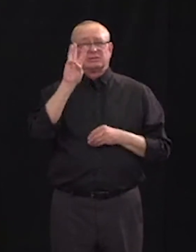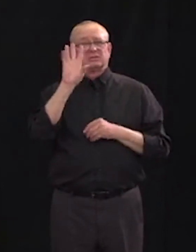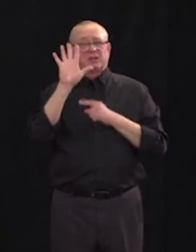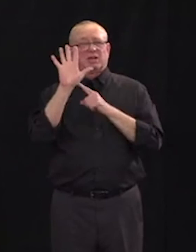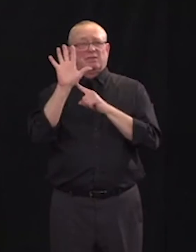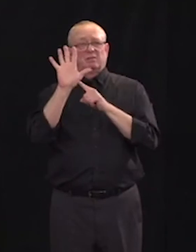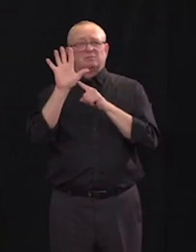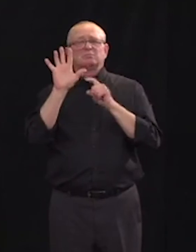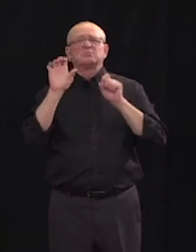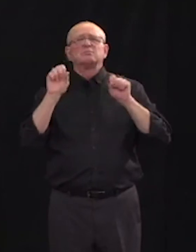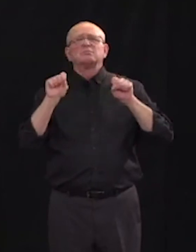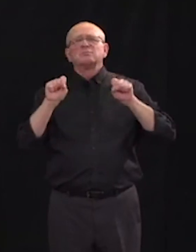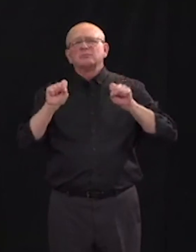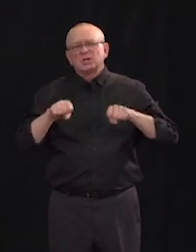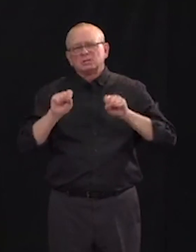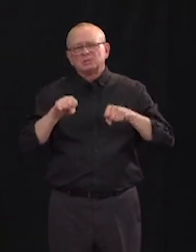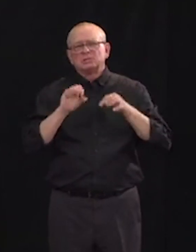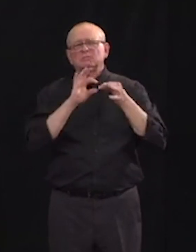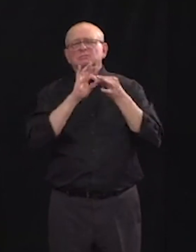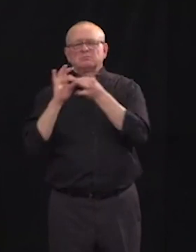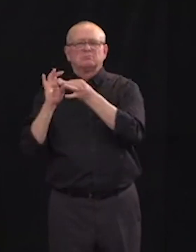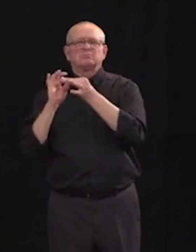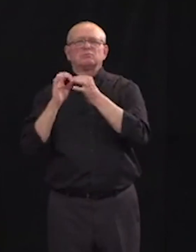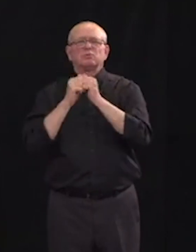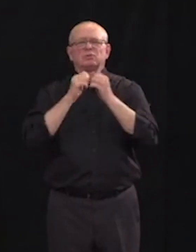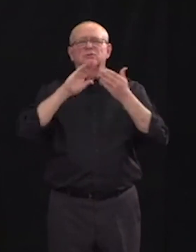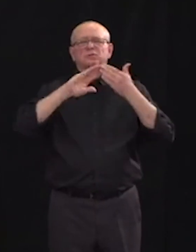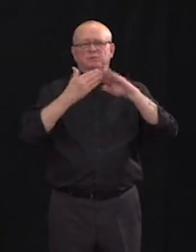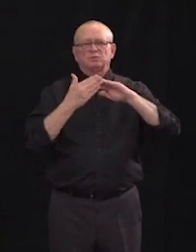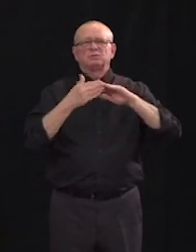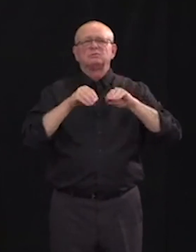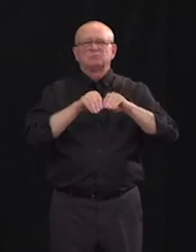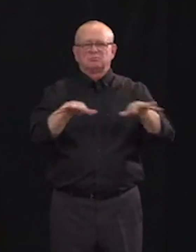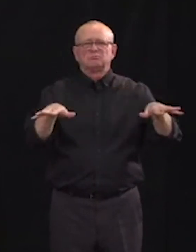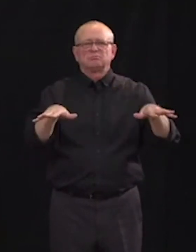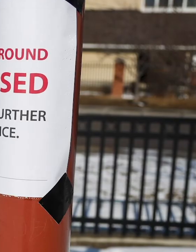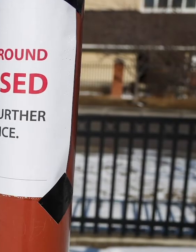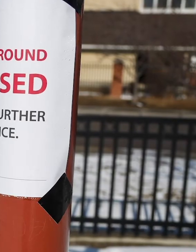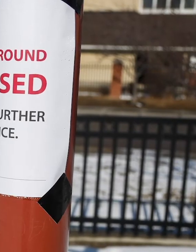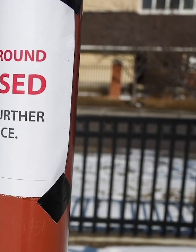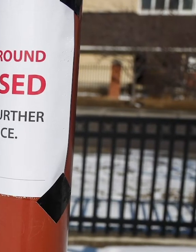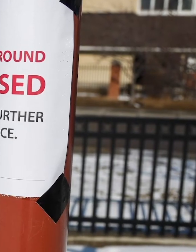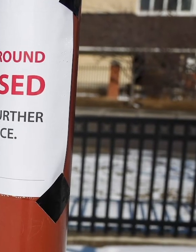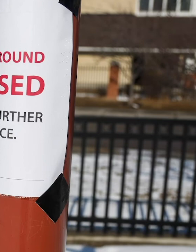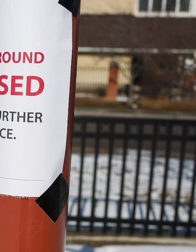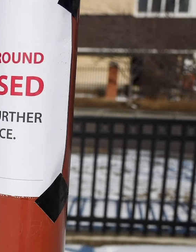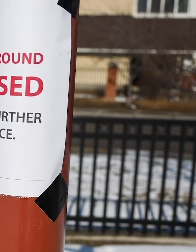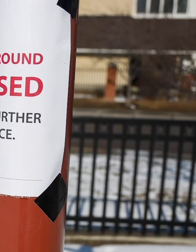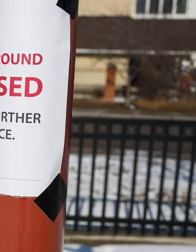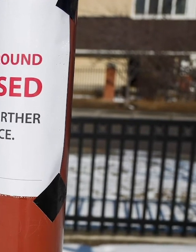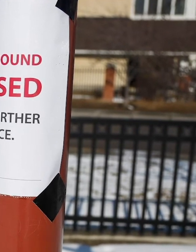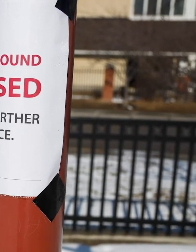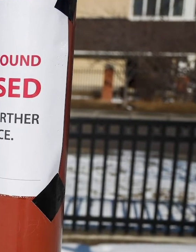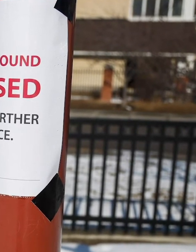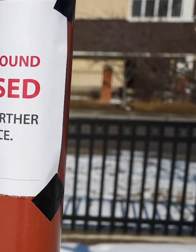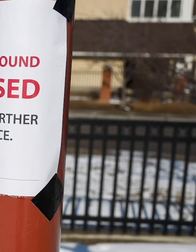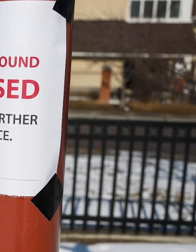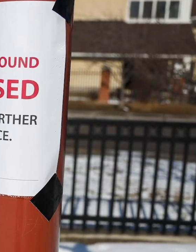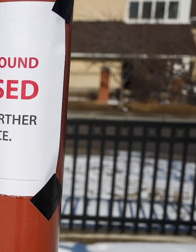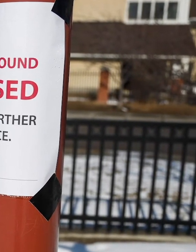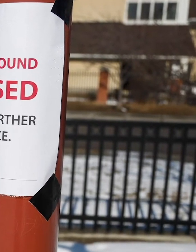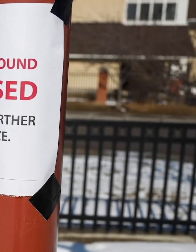that this number refers to those new cases that do not have a clear link to a previously known case. This is a concerning number.